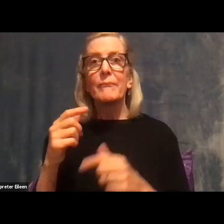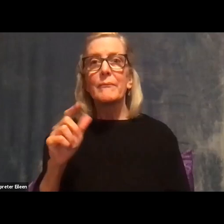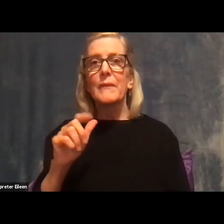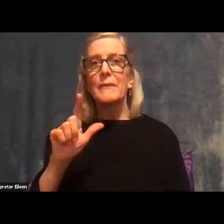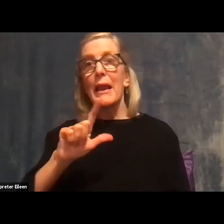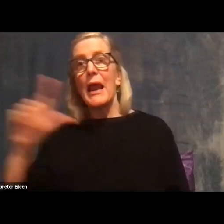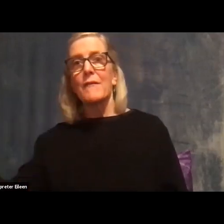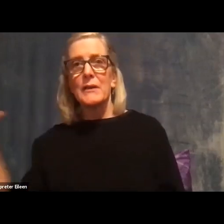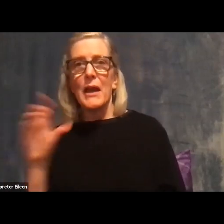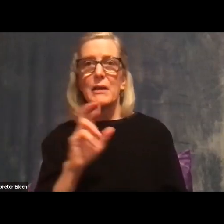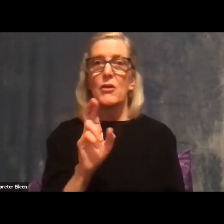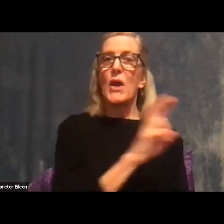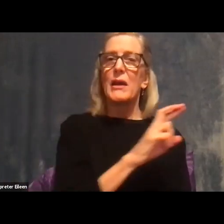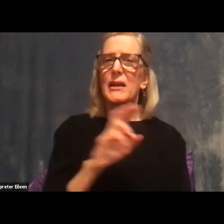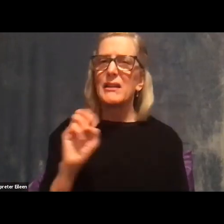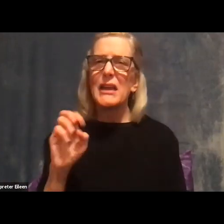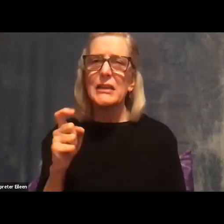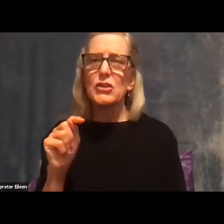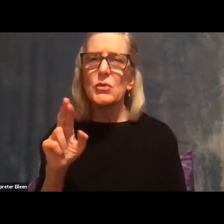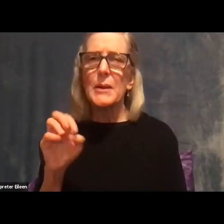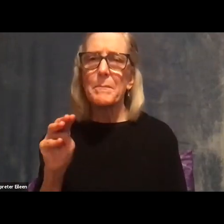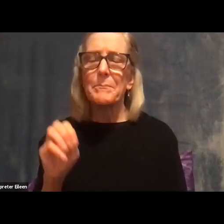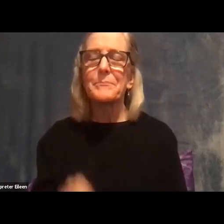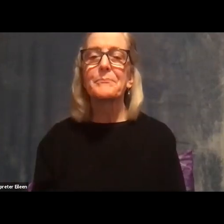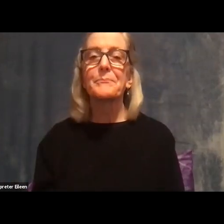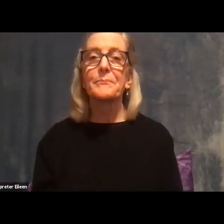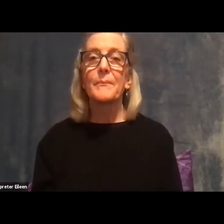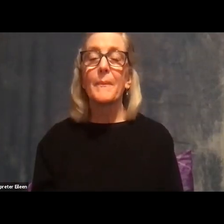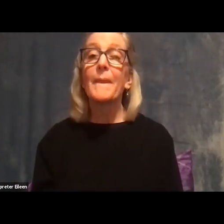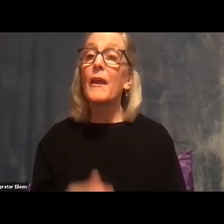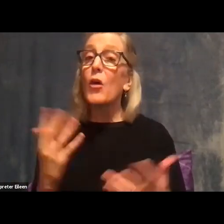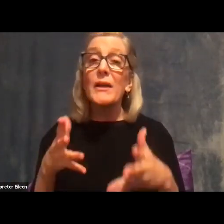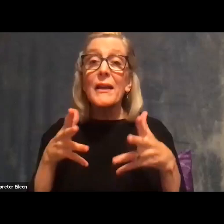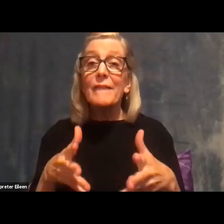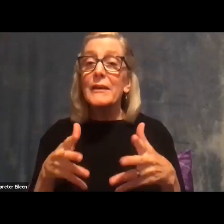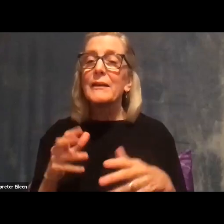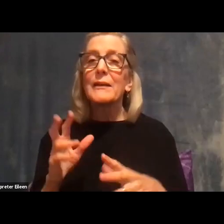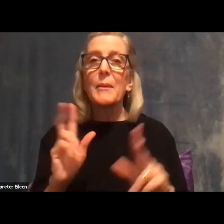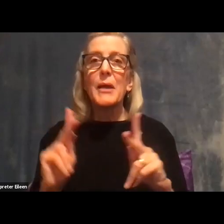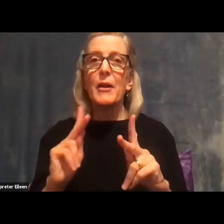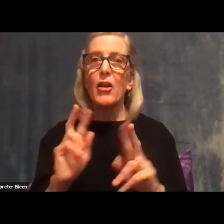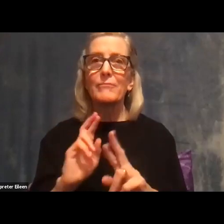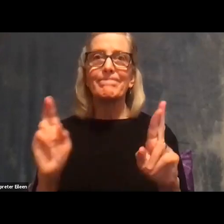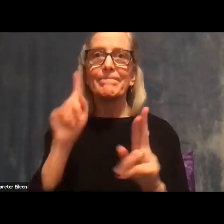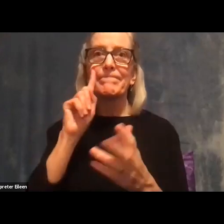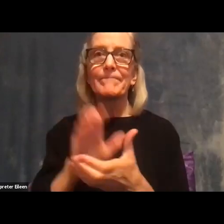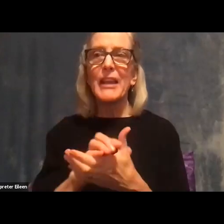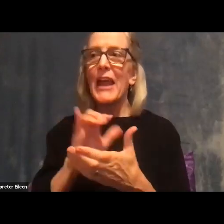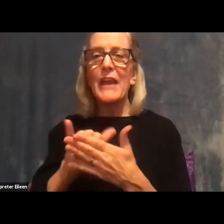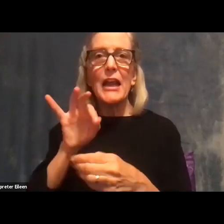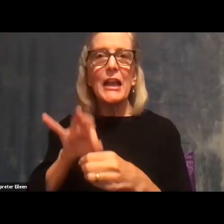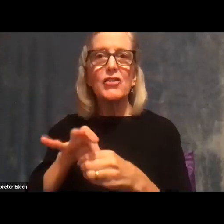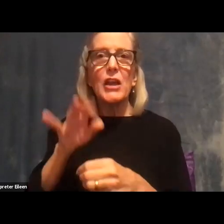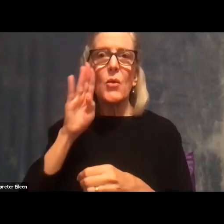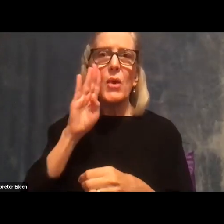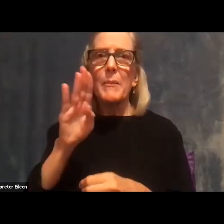Um, so what we have is a bunch of people who are primed to believe that the election is rigged, primed to believe that, you know, maybe their candidate was actually